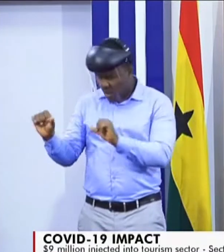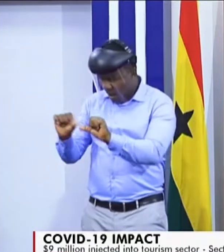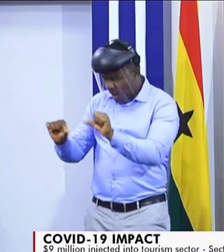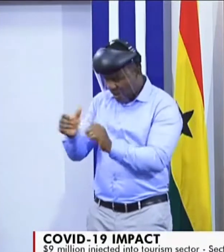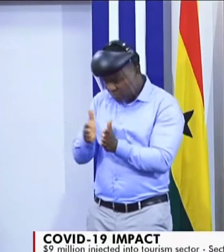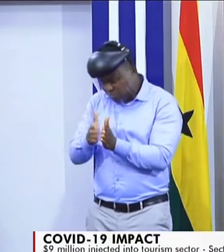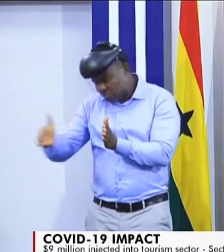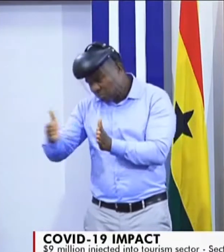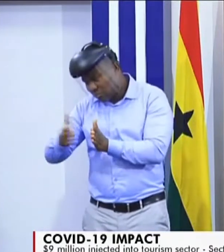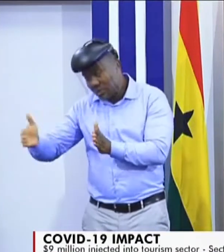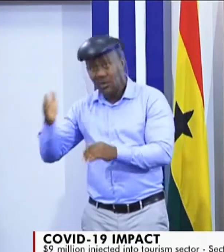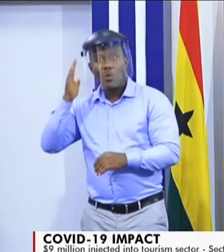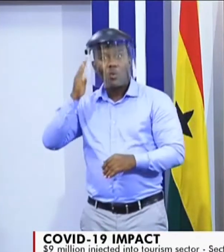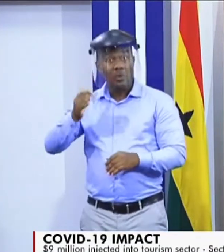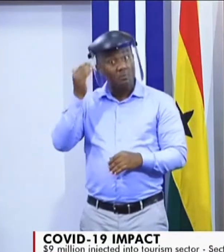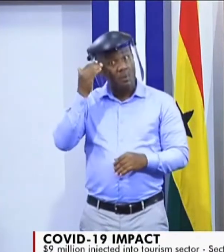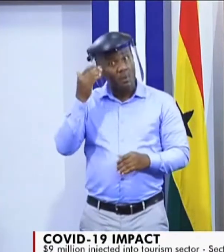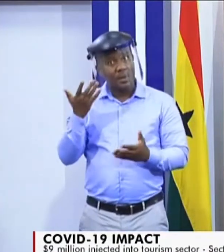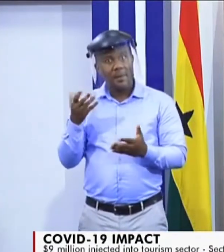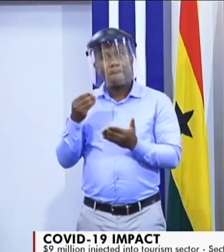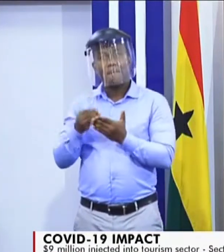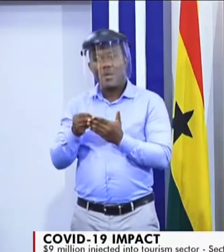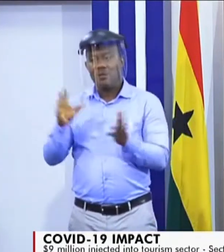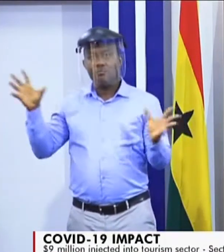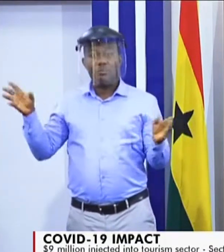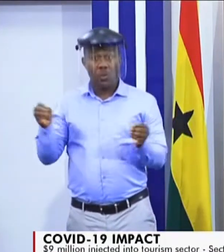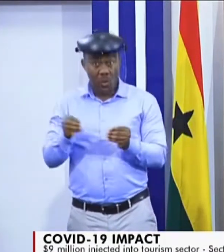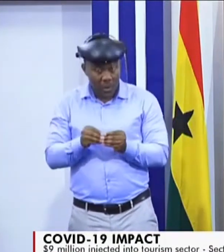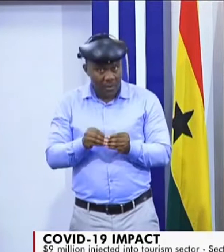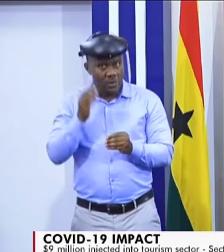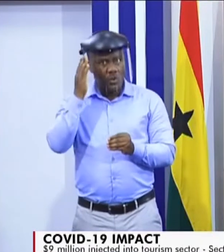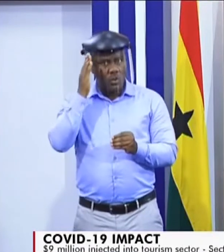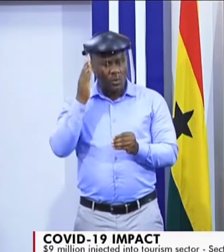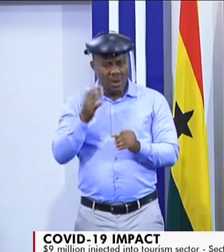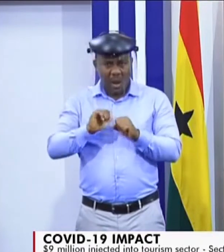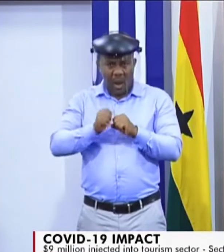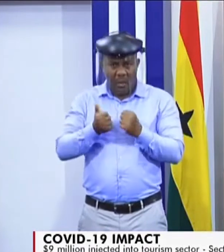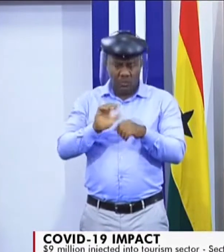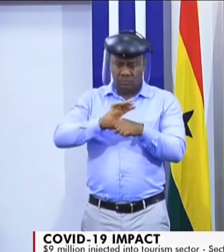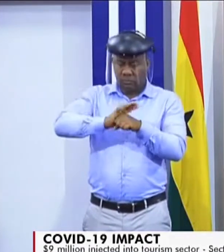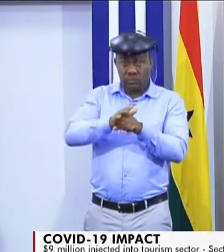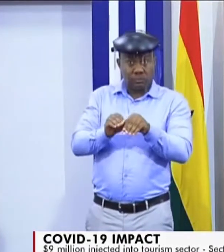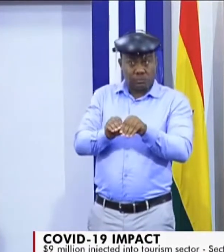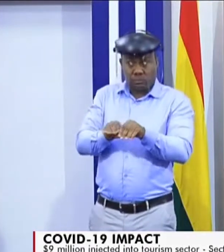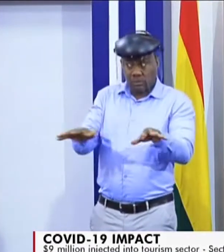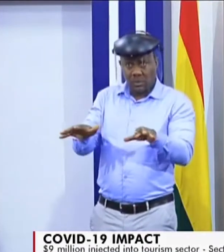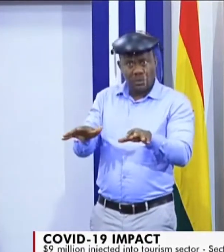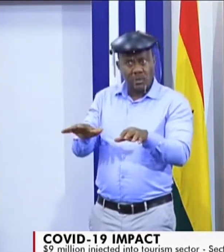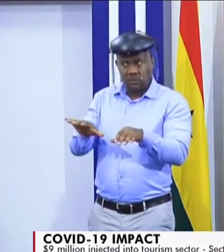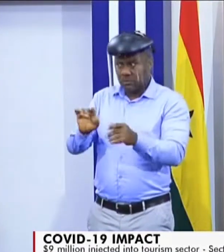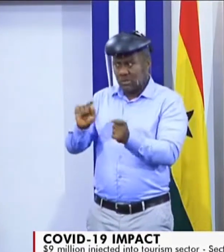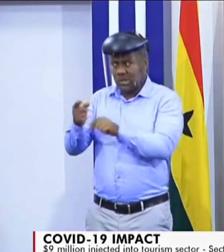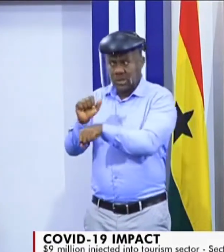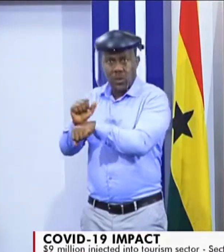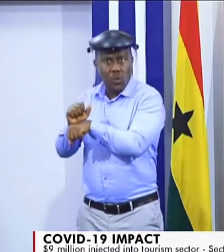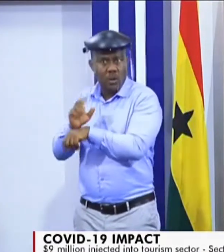we can realize the full impact of COVID-19 on the sector. But we also believe that as